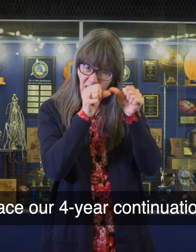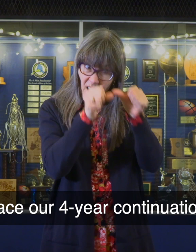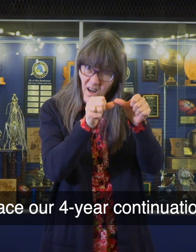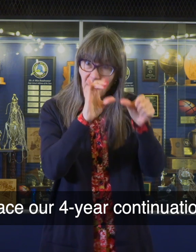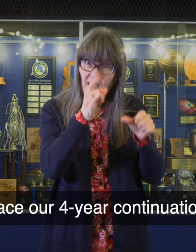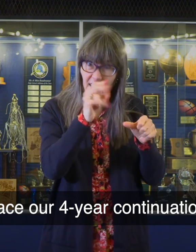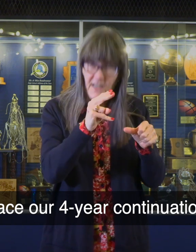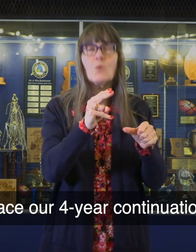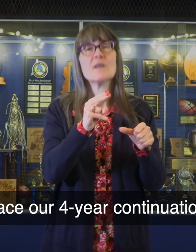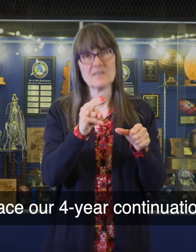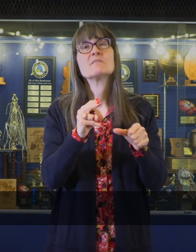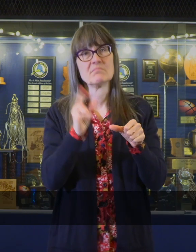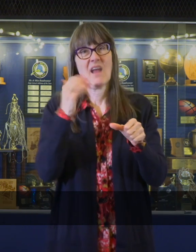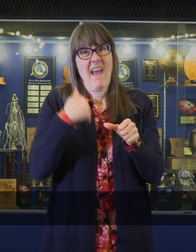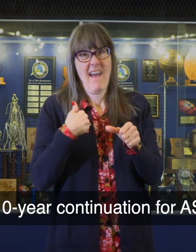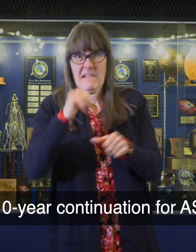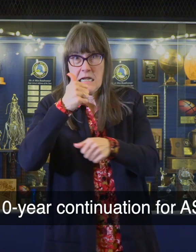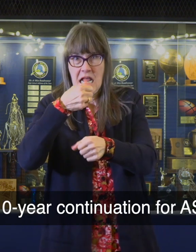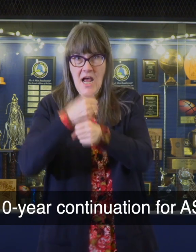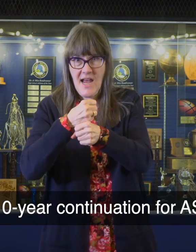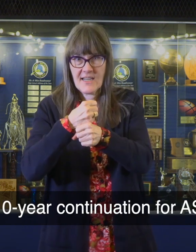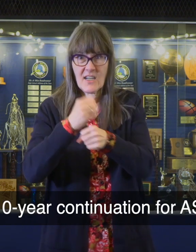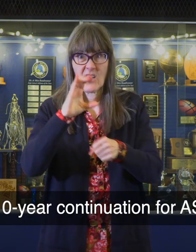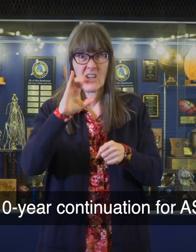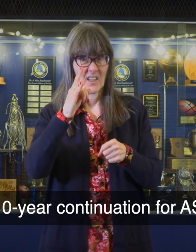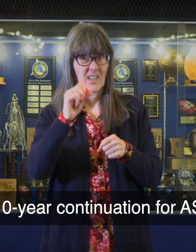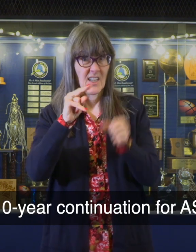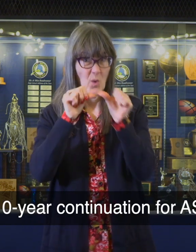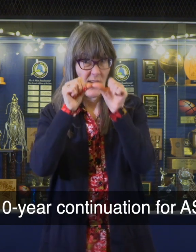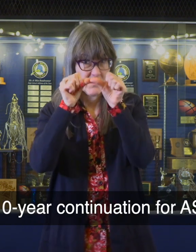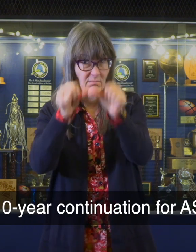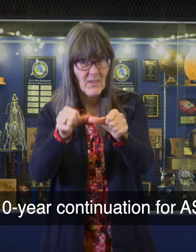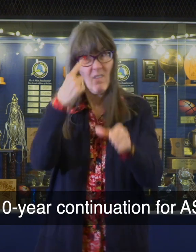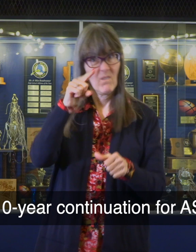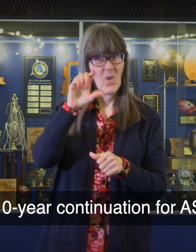-year continuation with a 10-year continuation for ASDB.